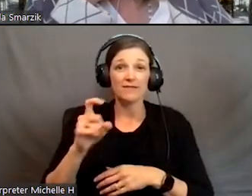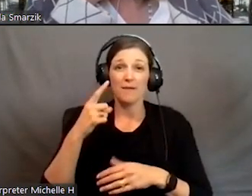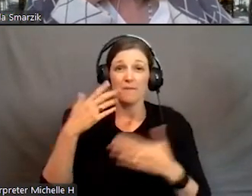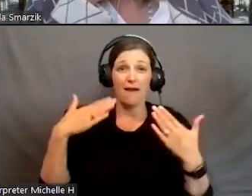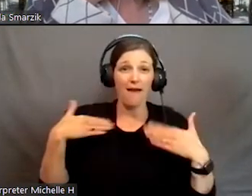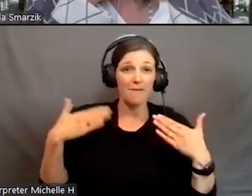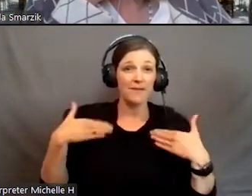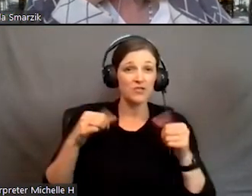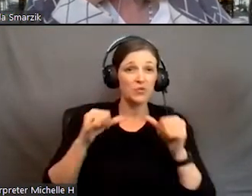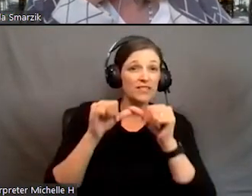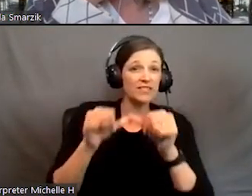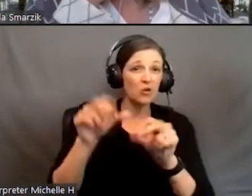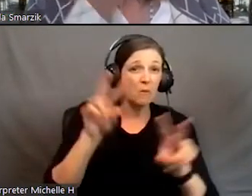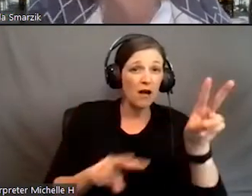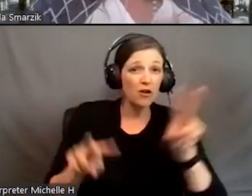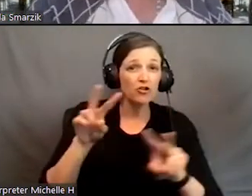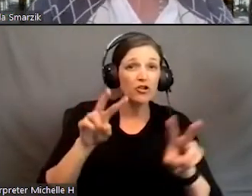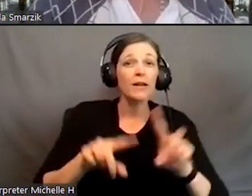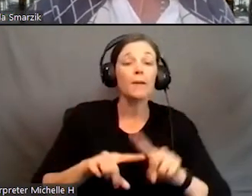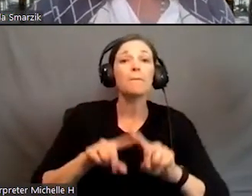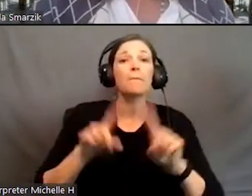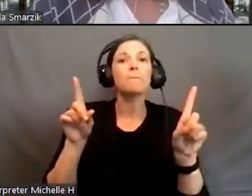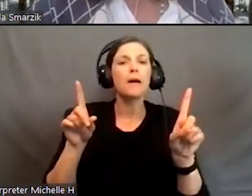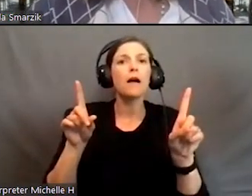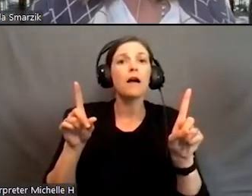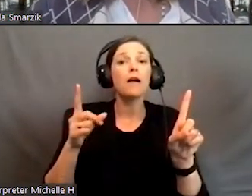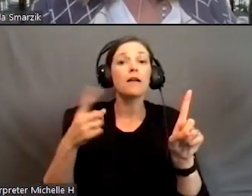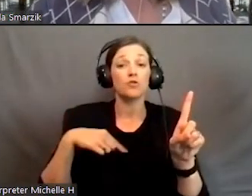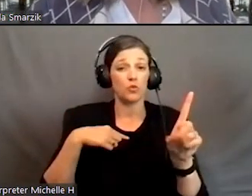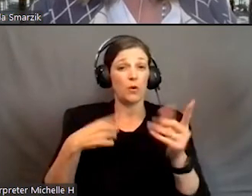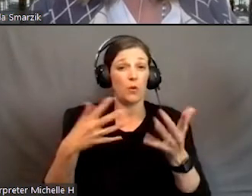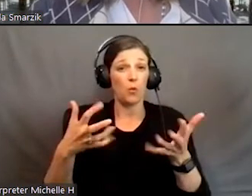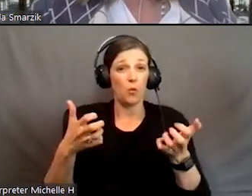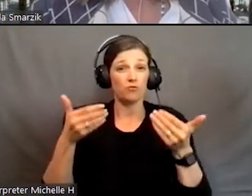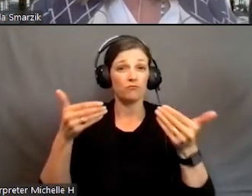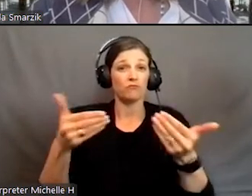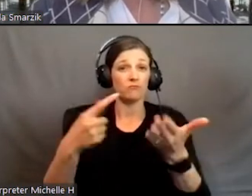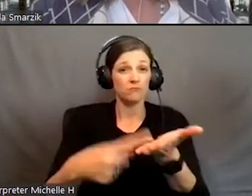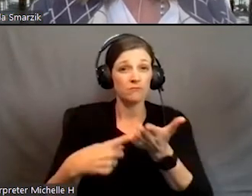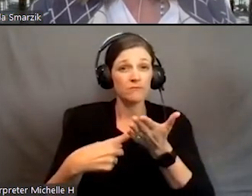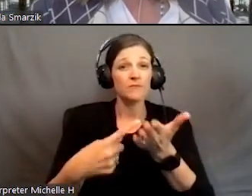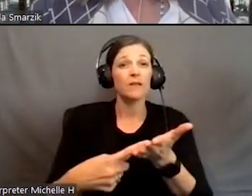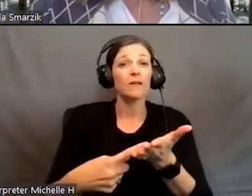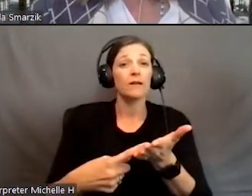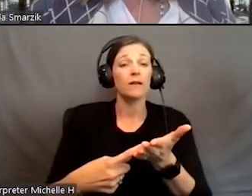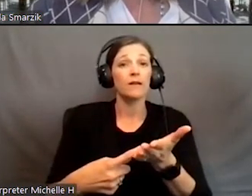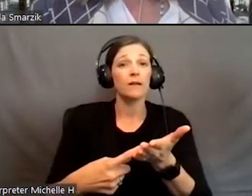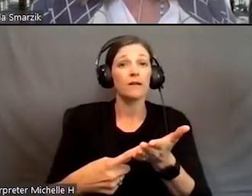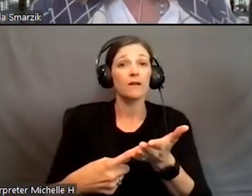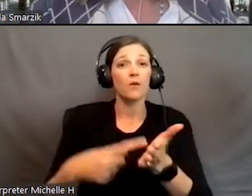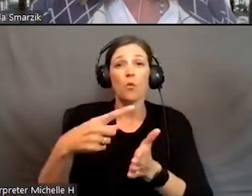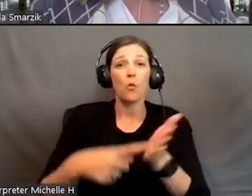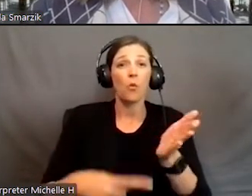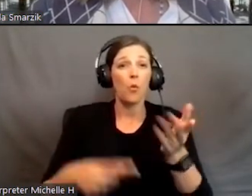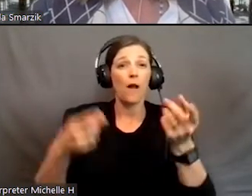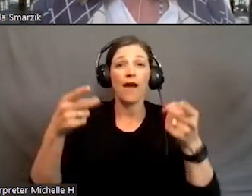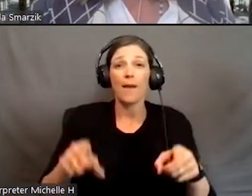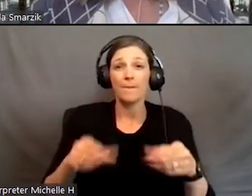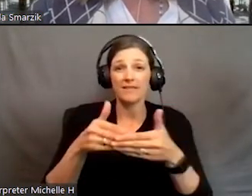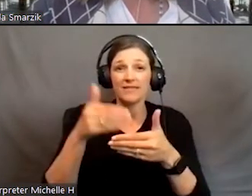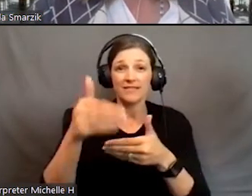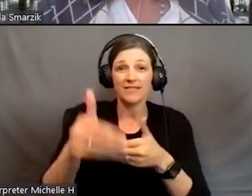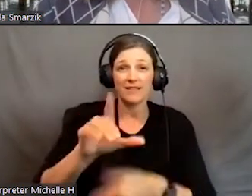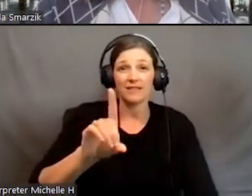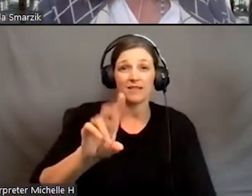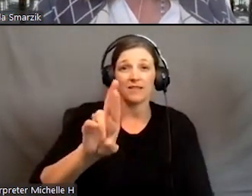that. But would we like to start talking about what happens next, Dr. Rhodes?